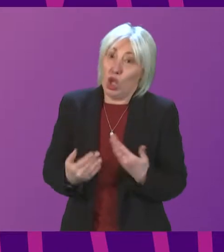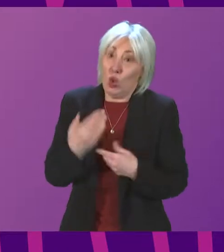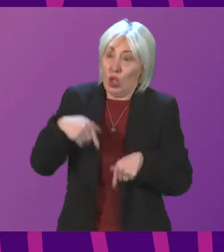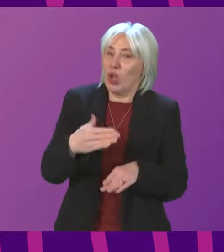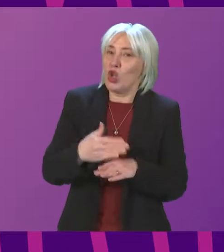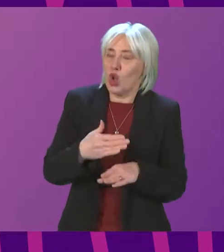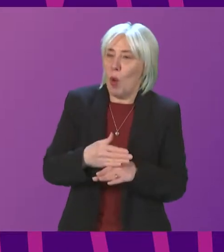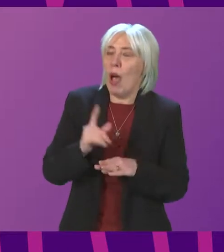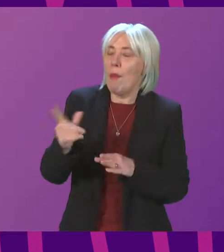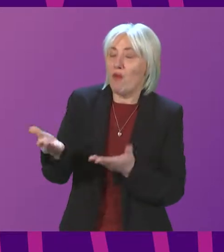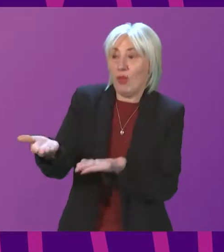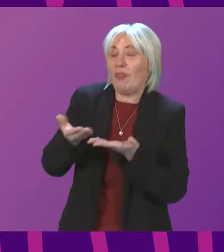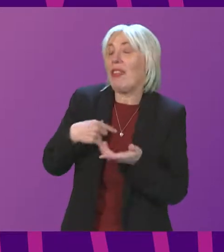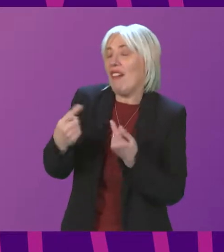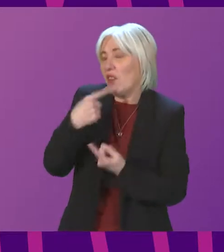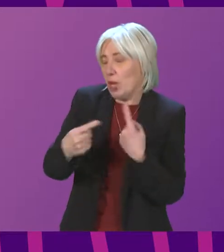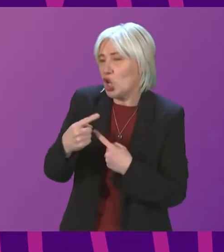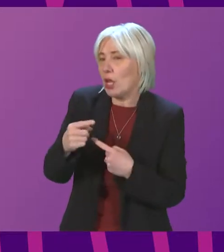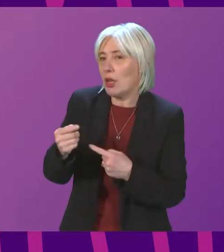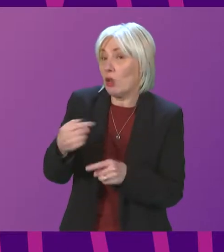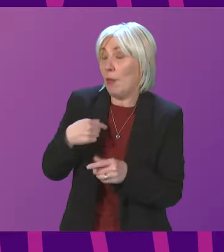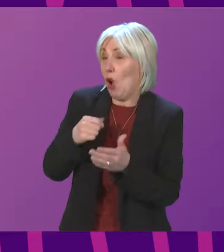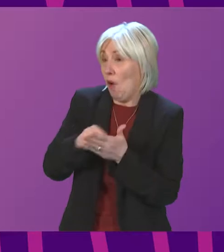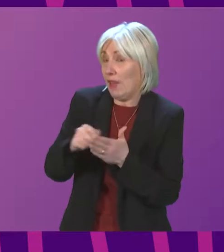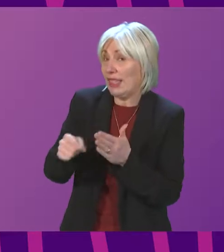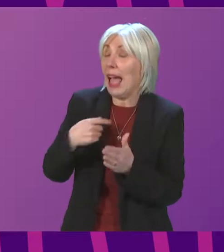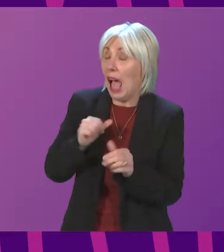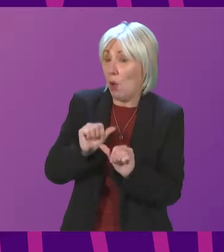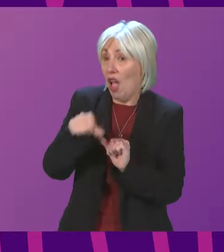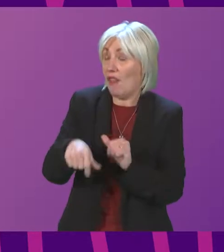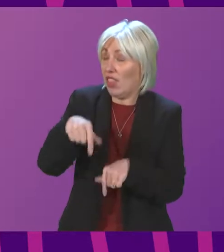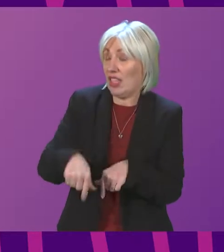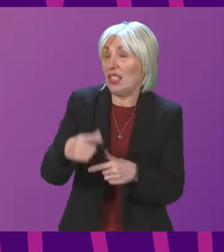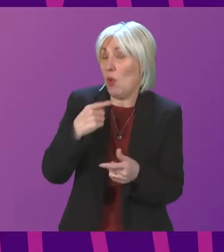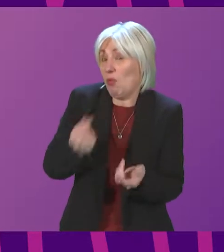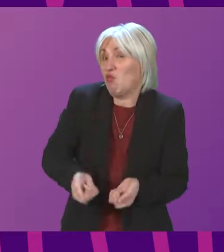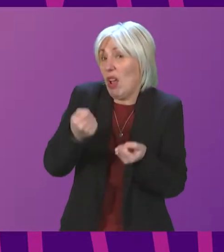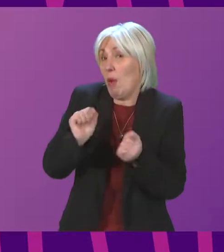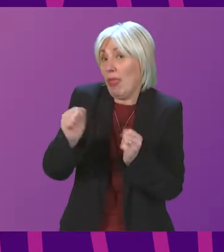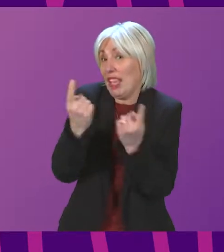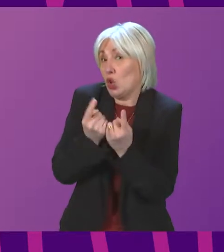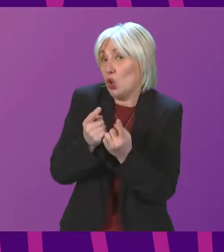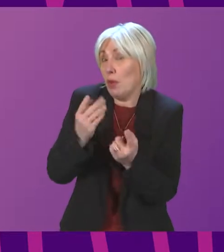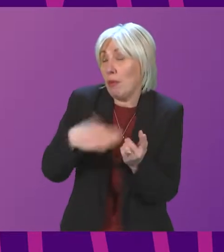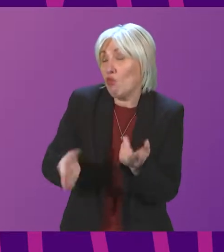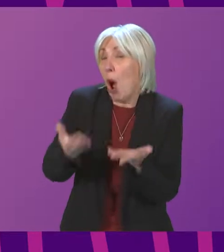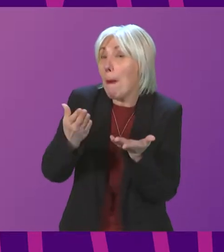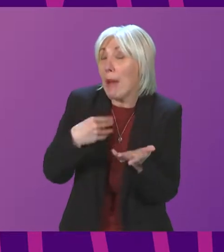private office, I'd be more than happy to meet with both organisations and to have a further conversation on the issues that he's raised today. Siobhan Brown.